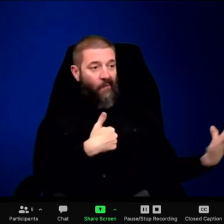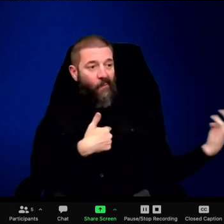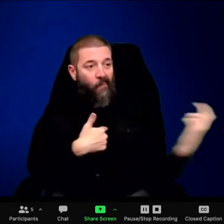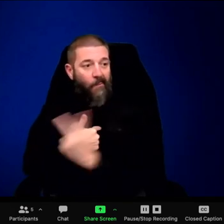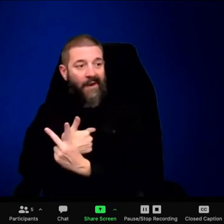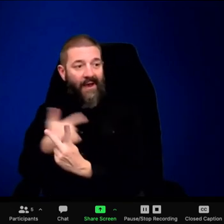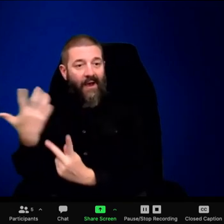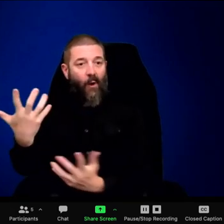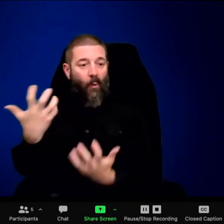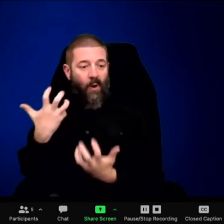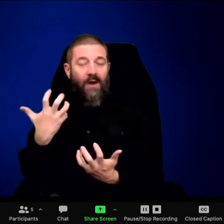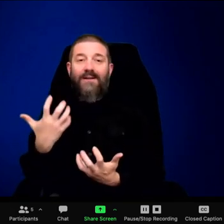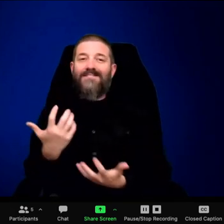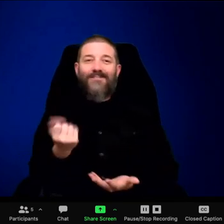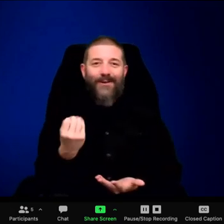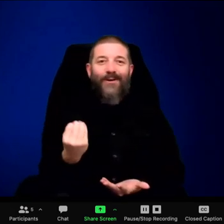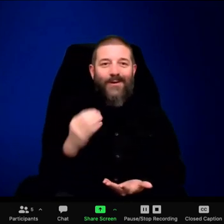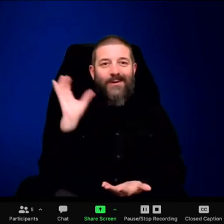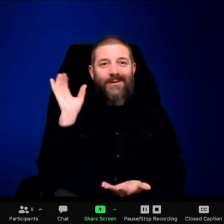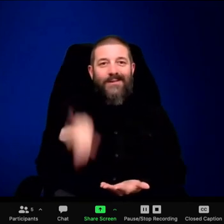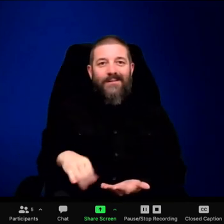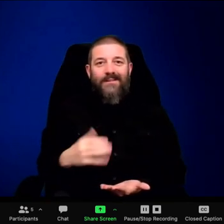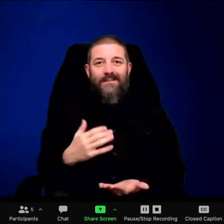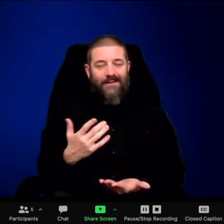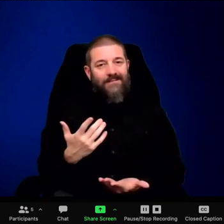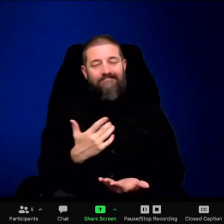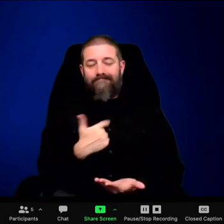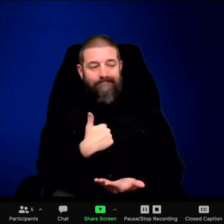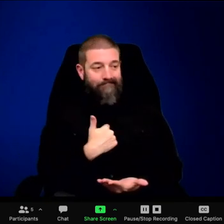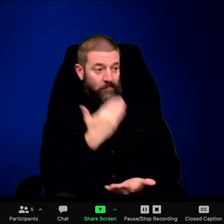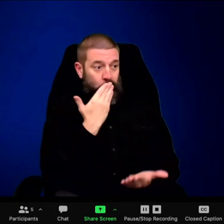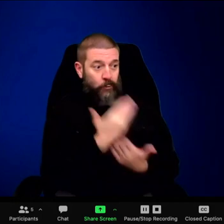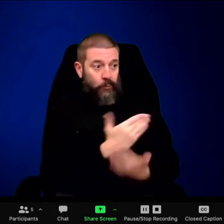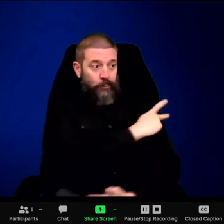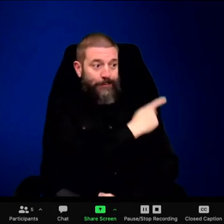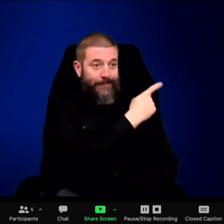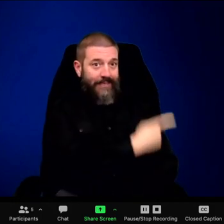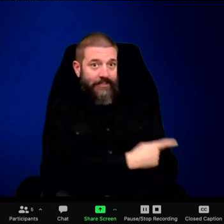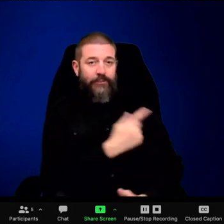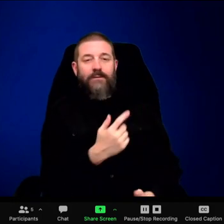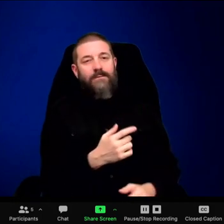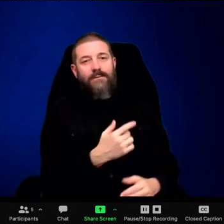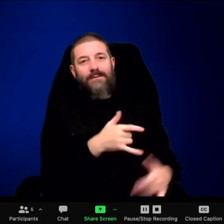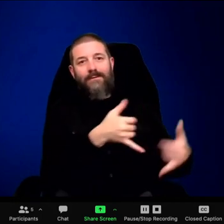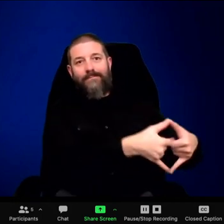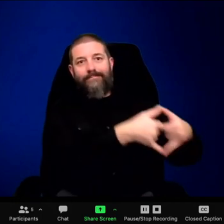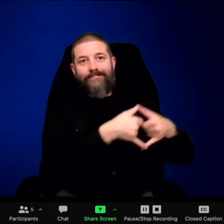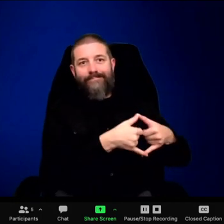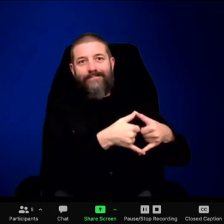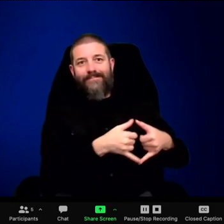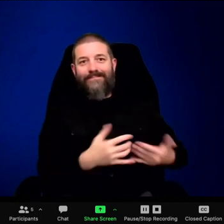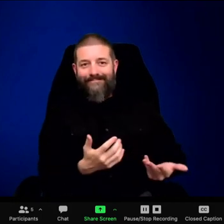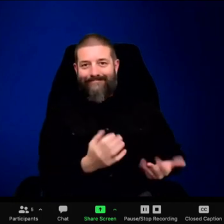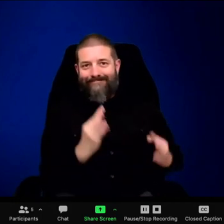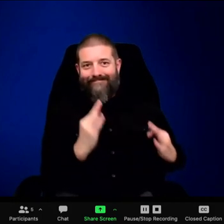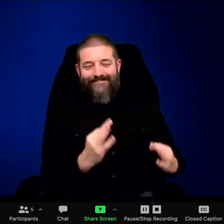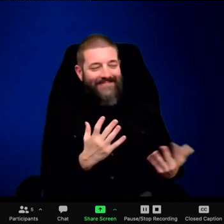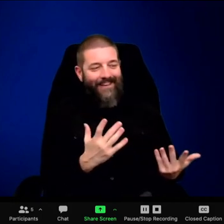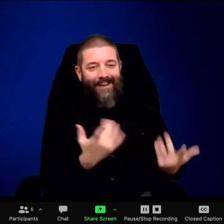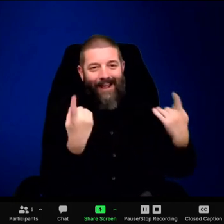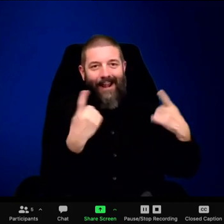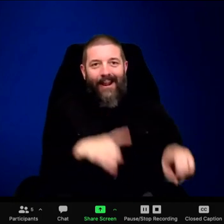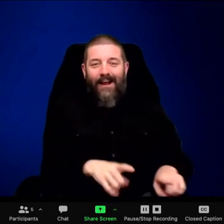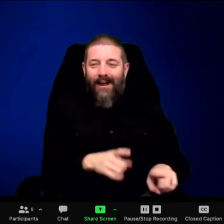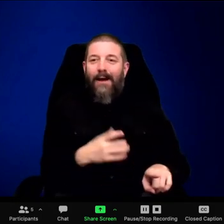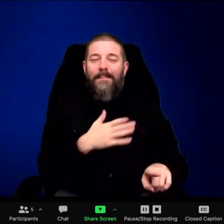926 family 920, the Lamar Canyon pack was looking back at me through the window. Every time